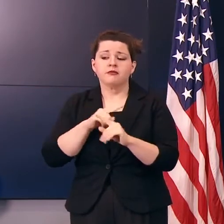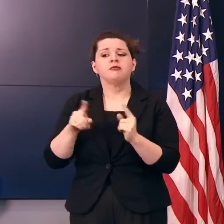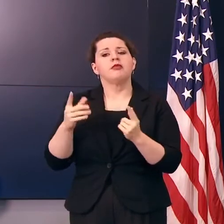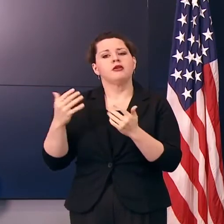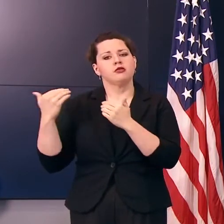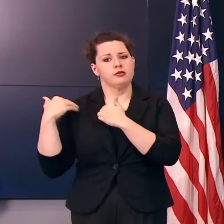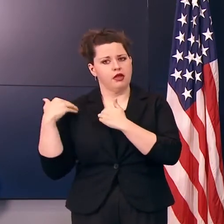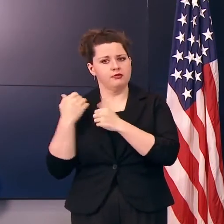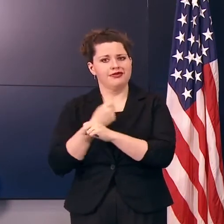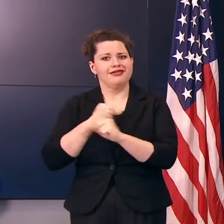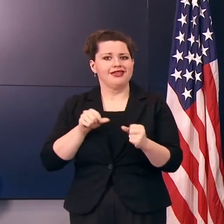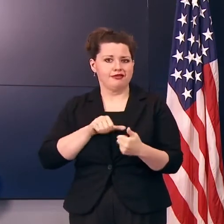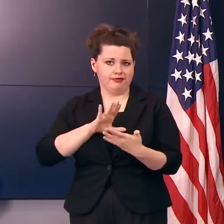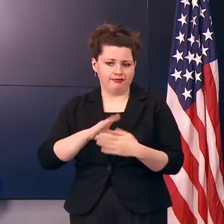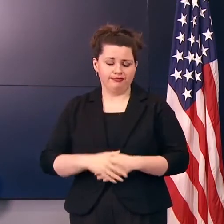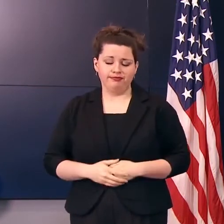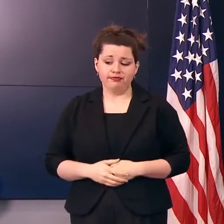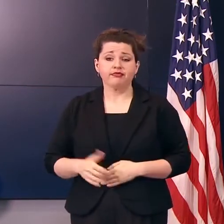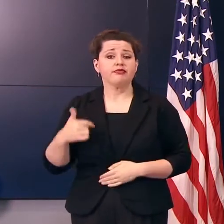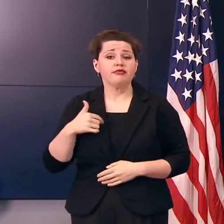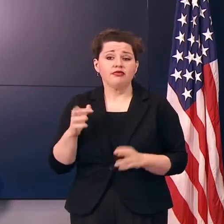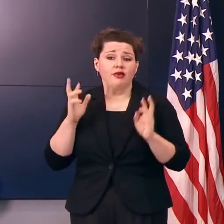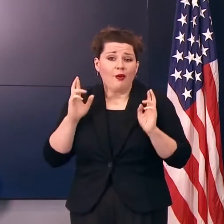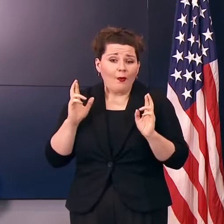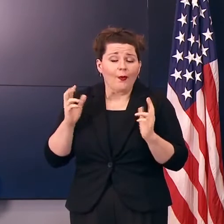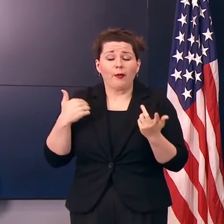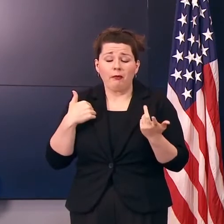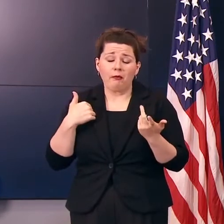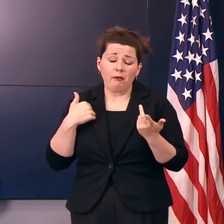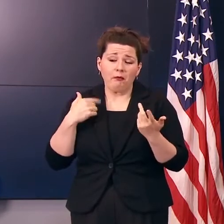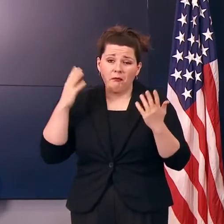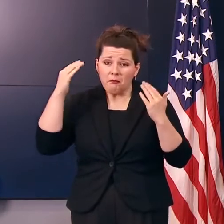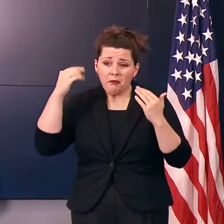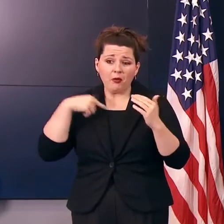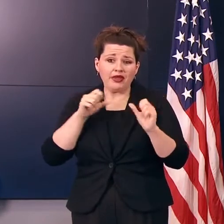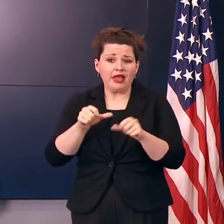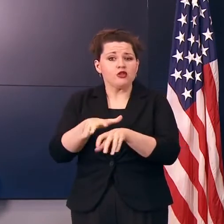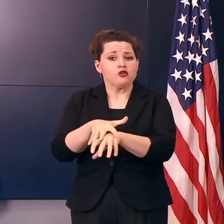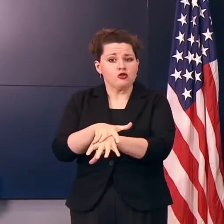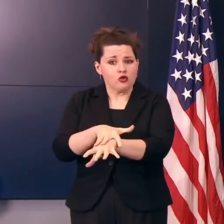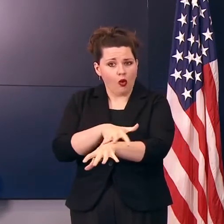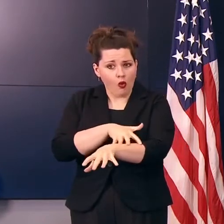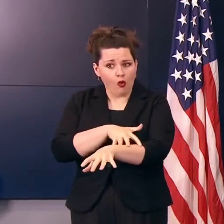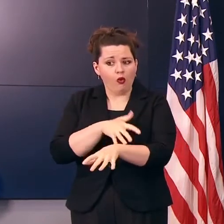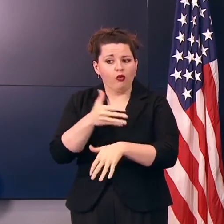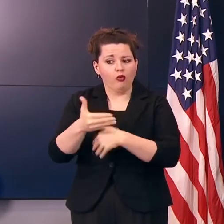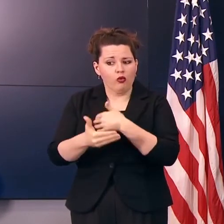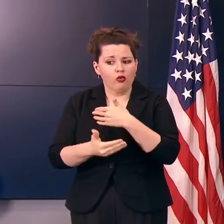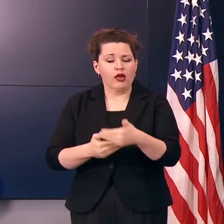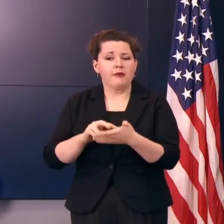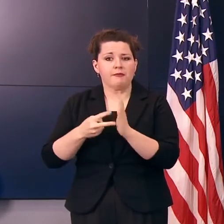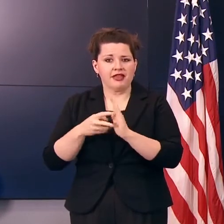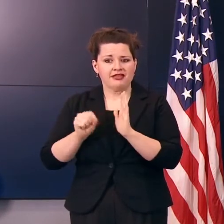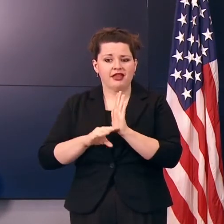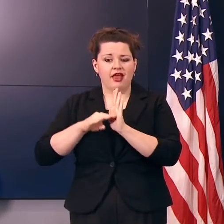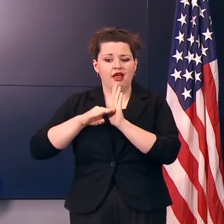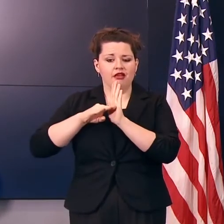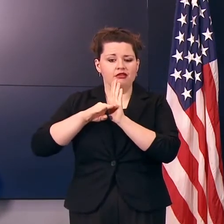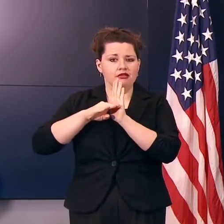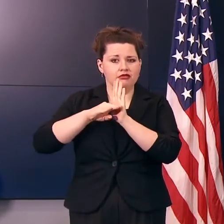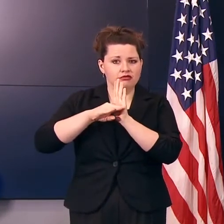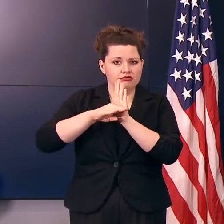and safe manner. I hope that we're able to do it, you know, by going slow that we can sustain where we're at,